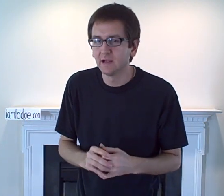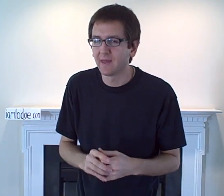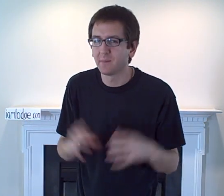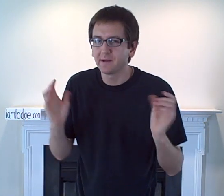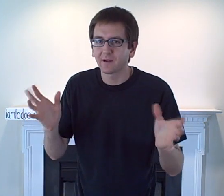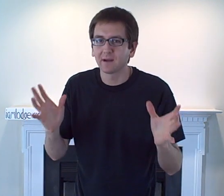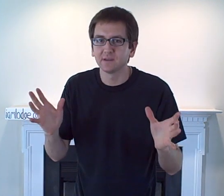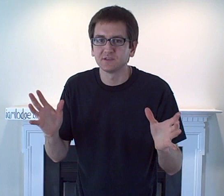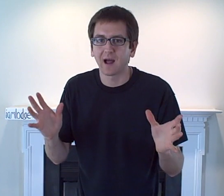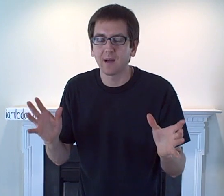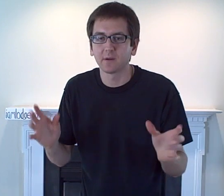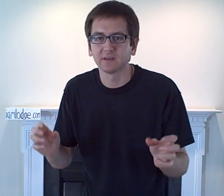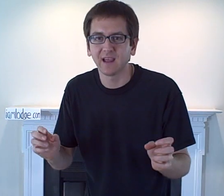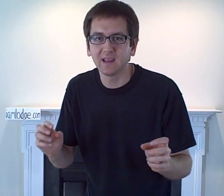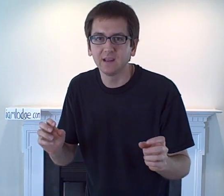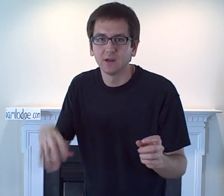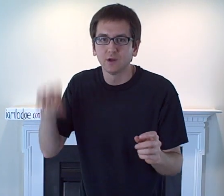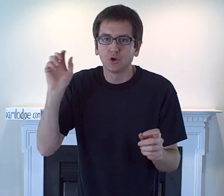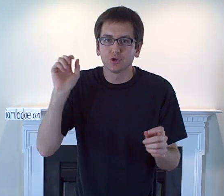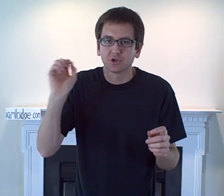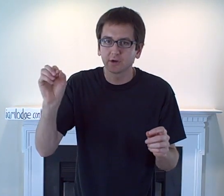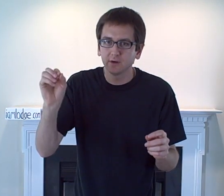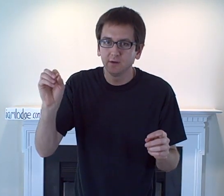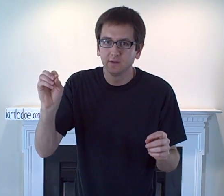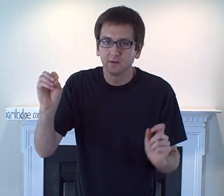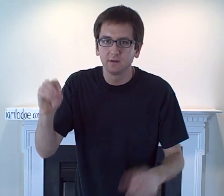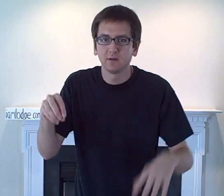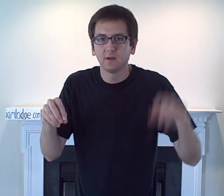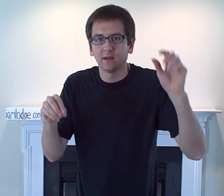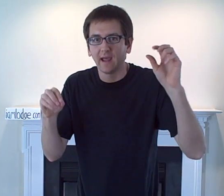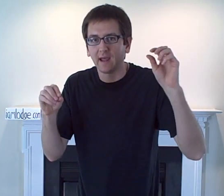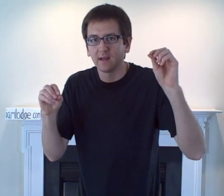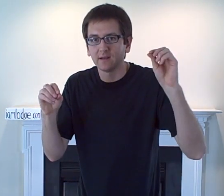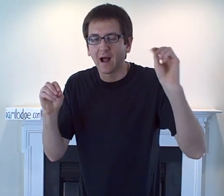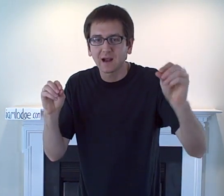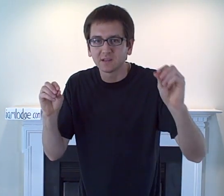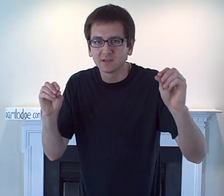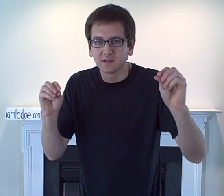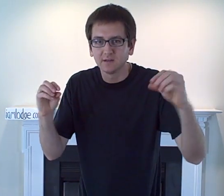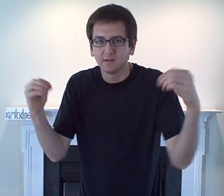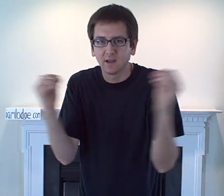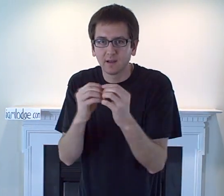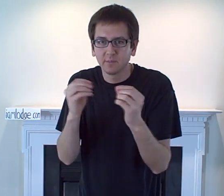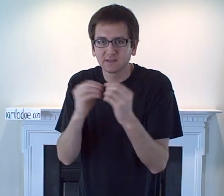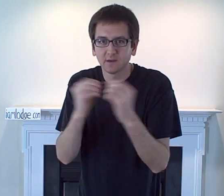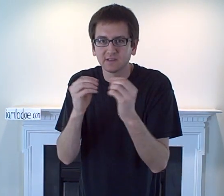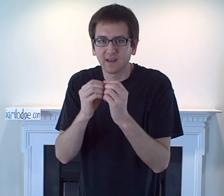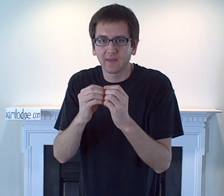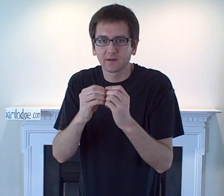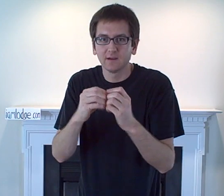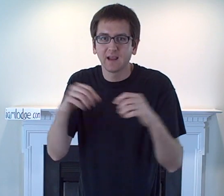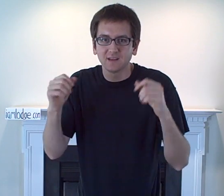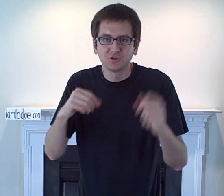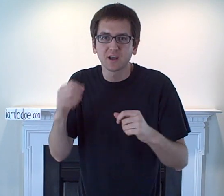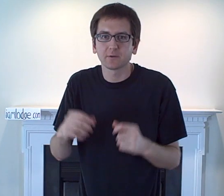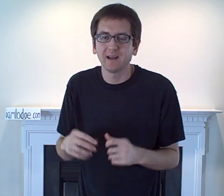and the mitochondria's job are to take sugar and oxygen and mix those together and generate